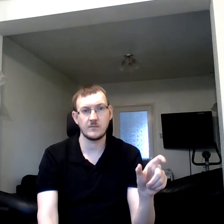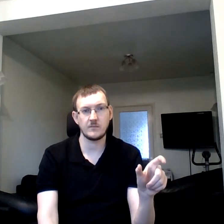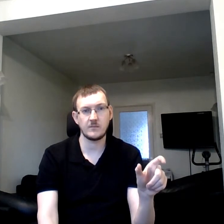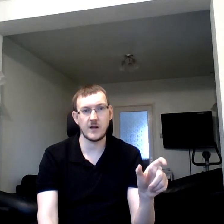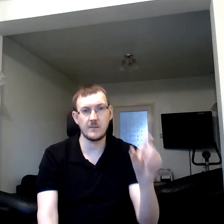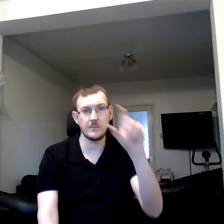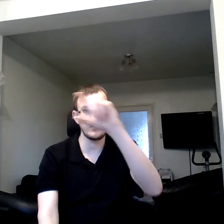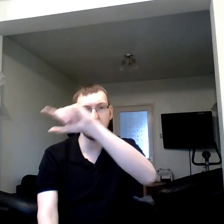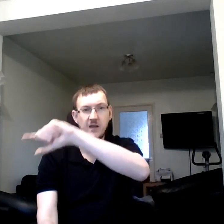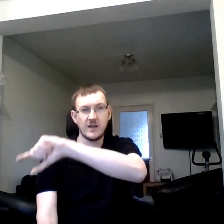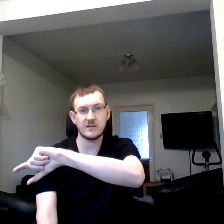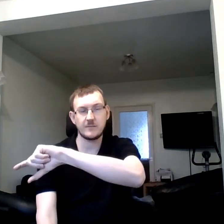And moving it.